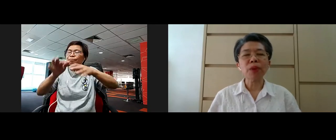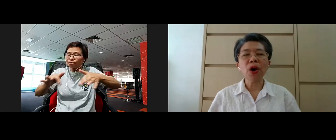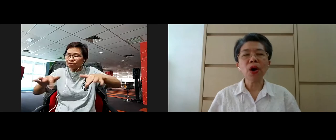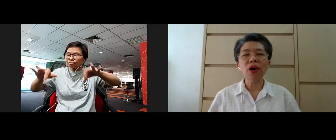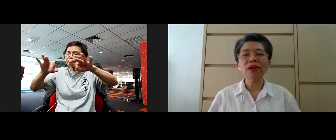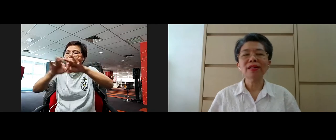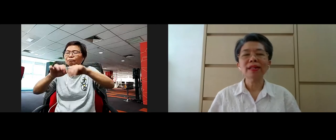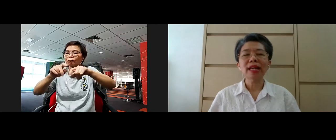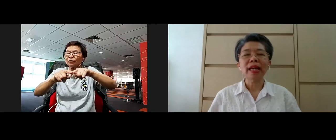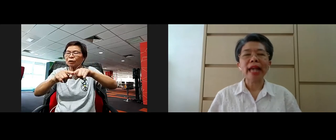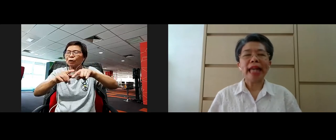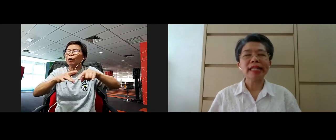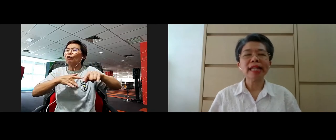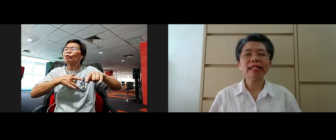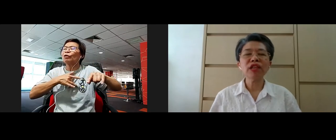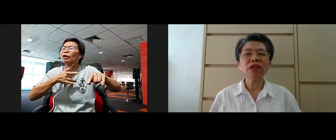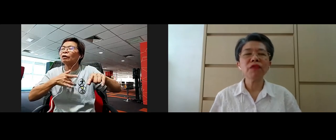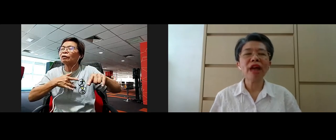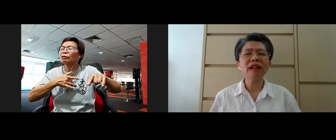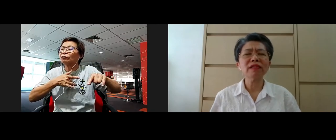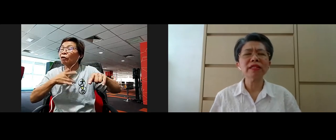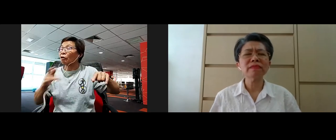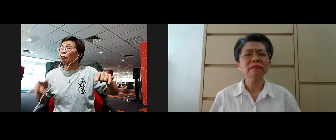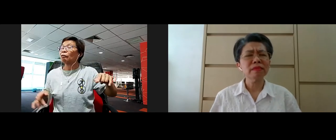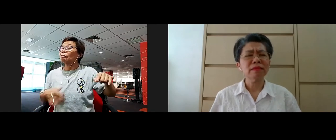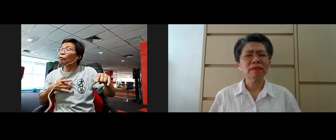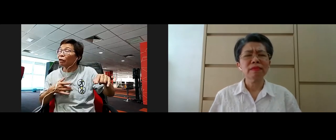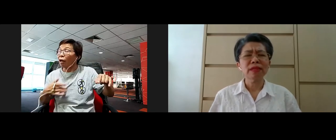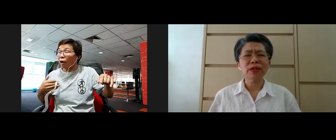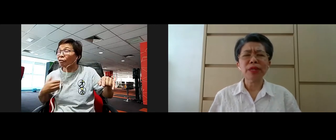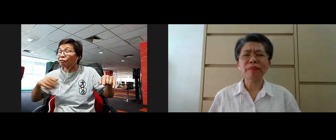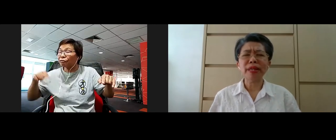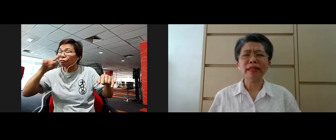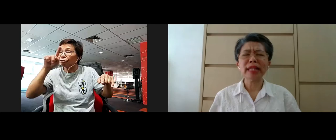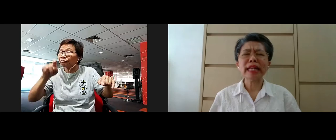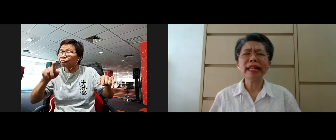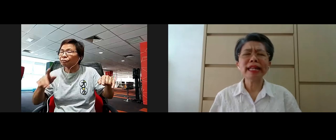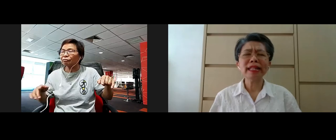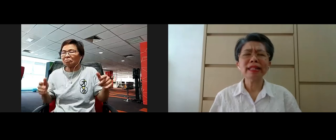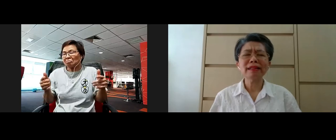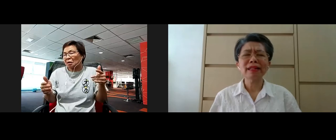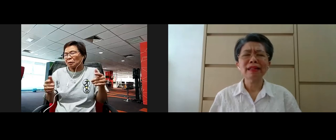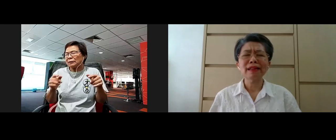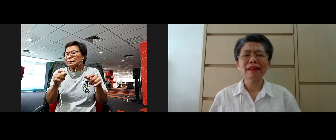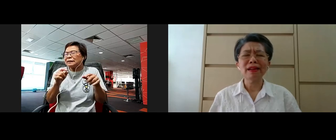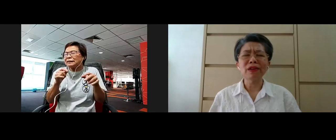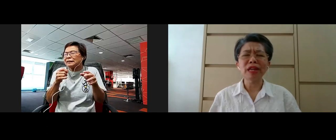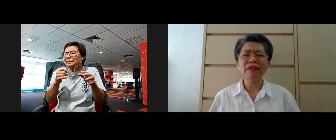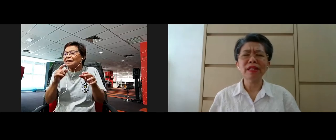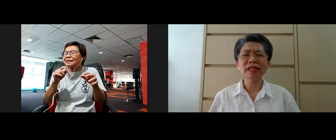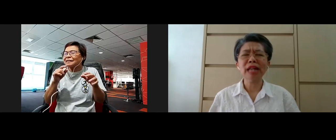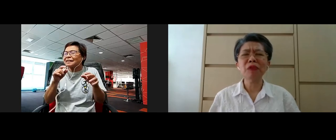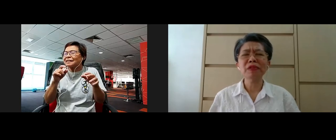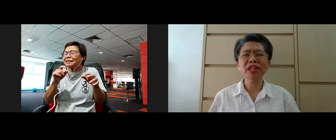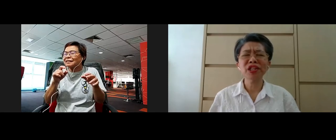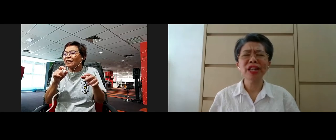Explore any sensation felt. Could it be tingling or